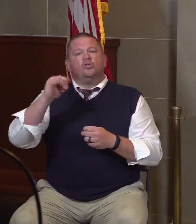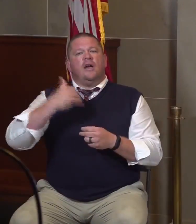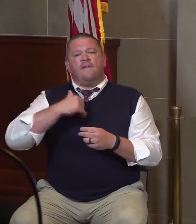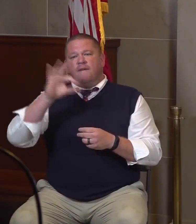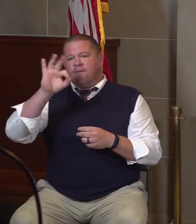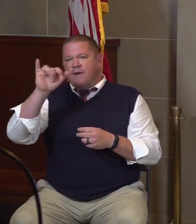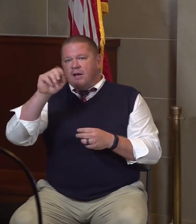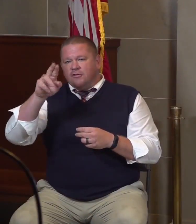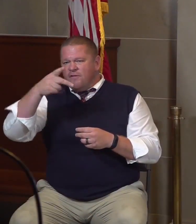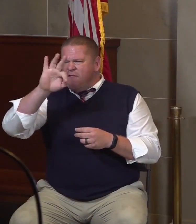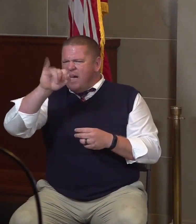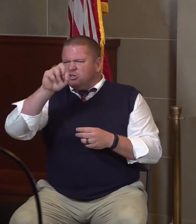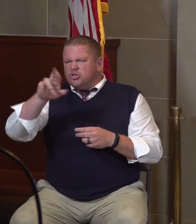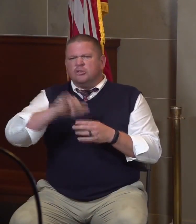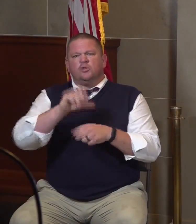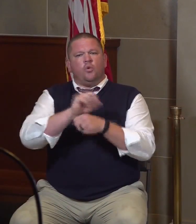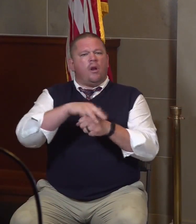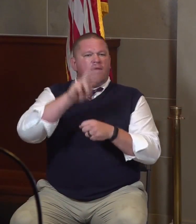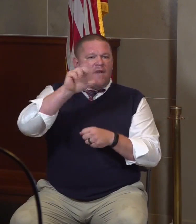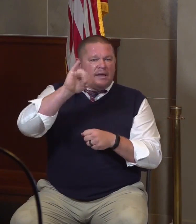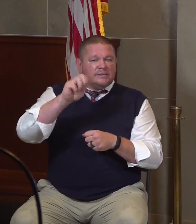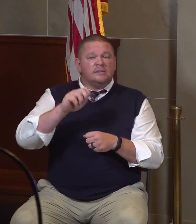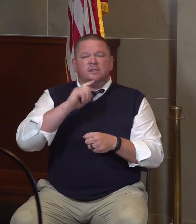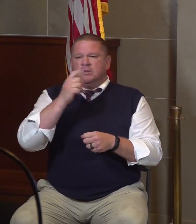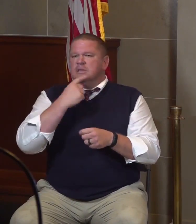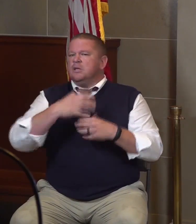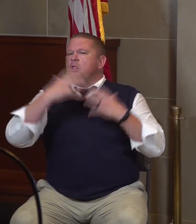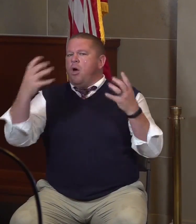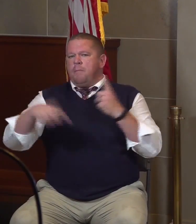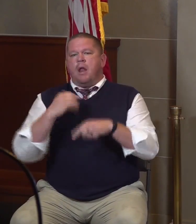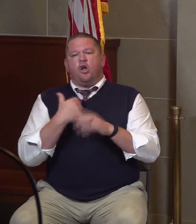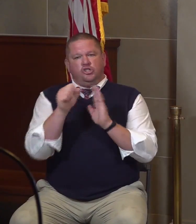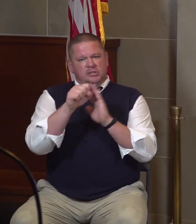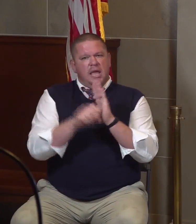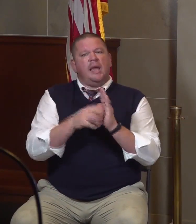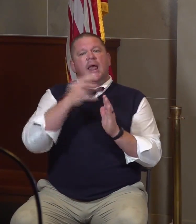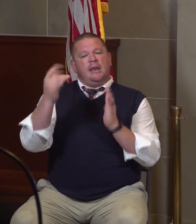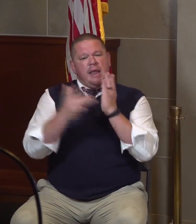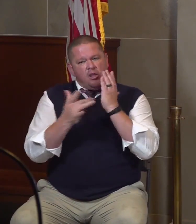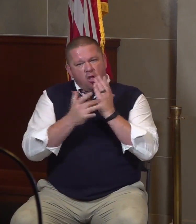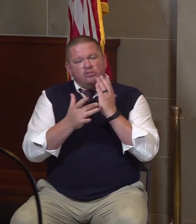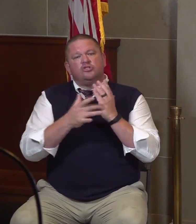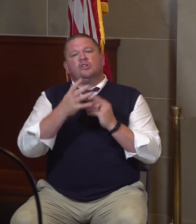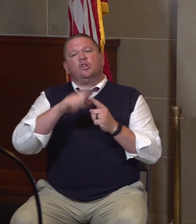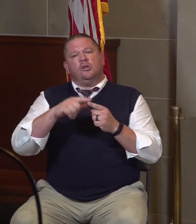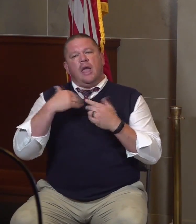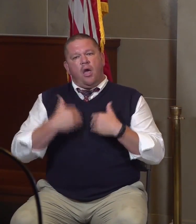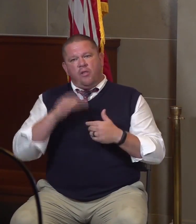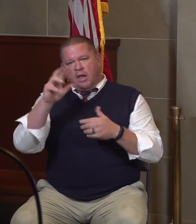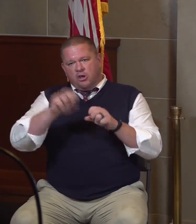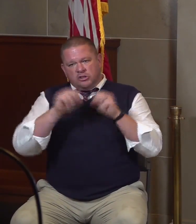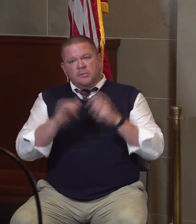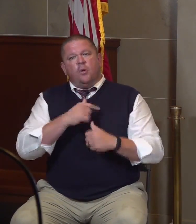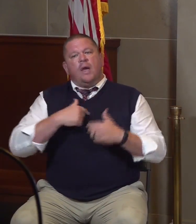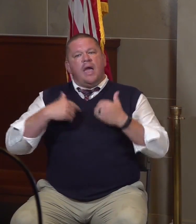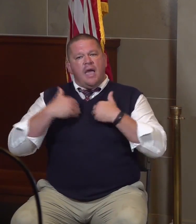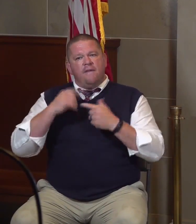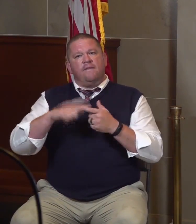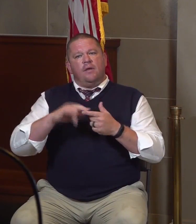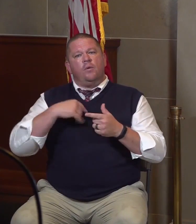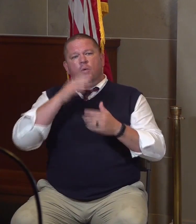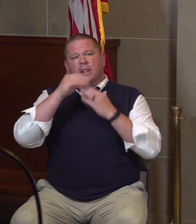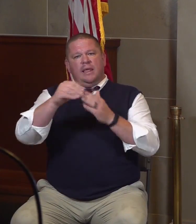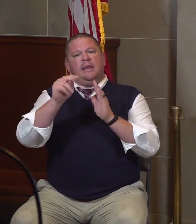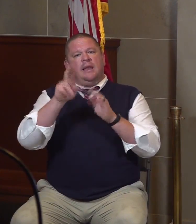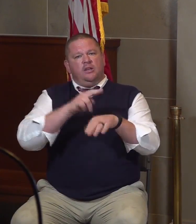Pfizer here in the state of Missouri that's working on a vaccine. This is a great deal for our state and the technology, the healthcare system we have, that we're going to be